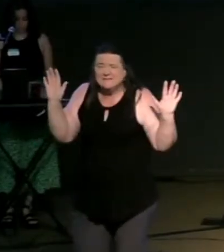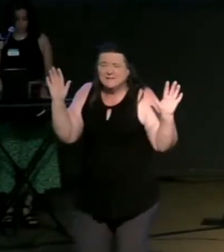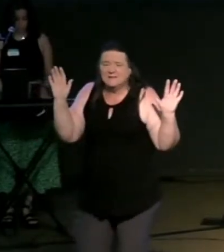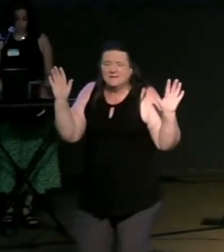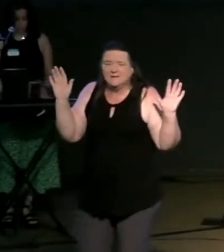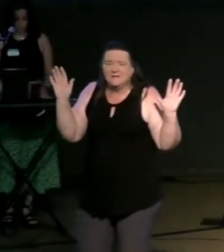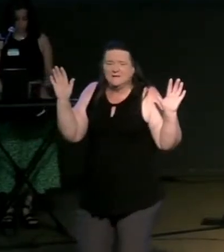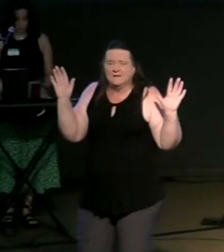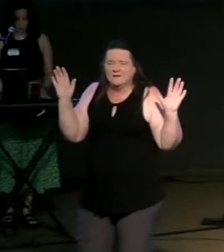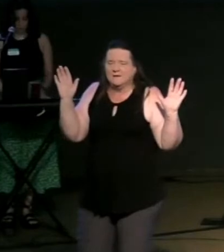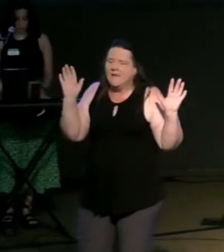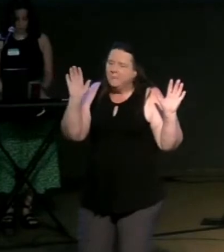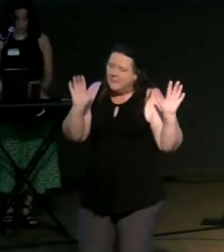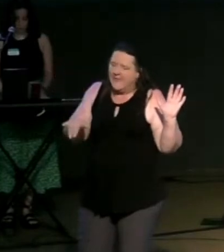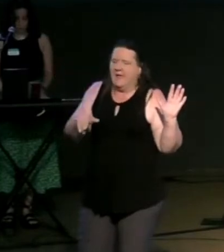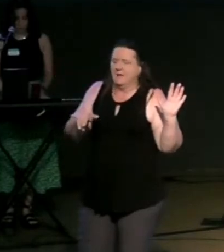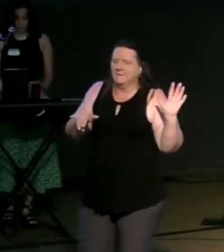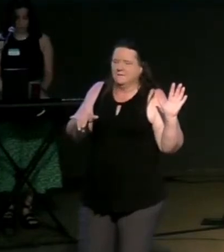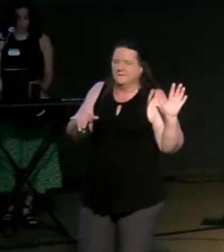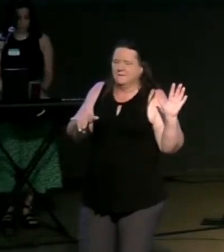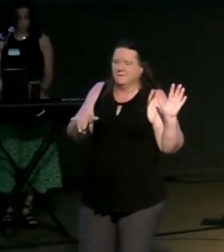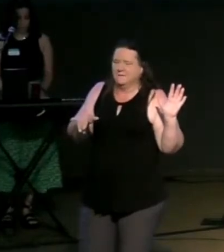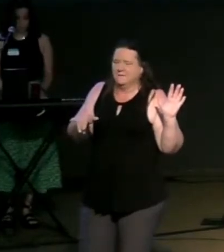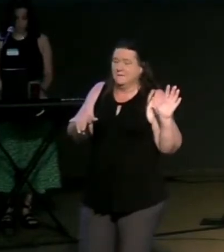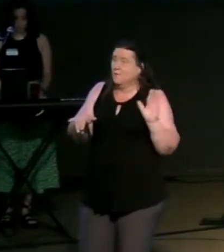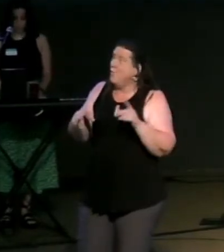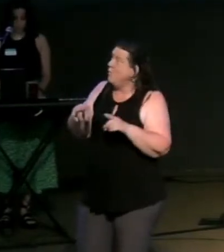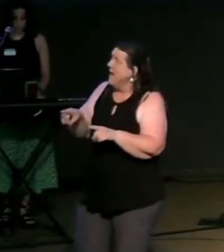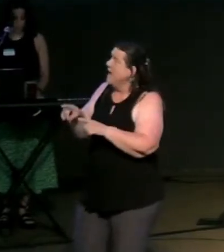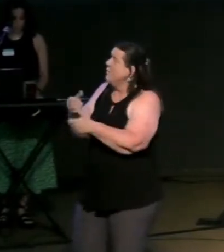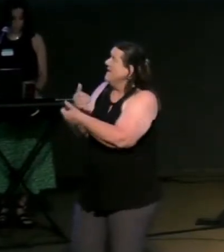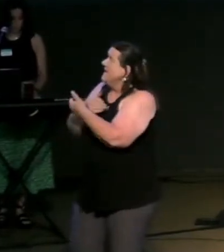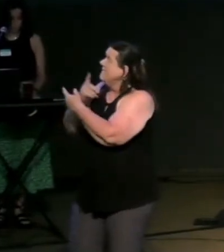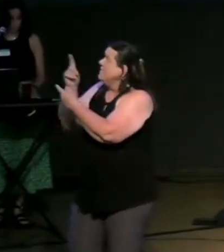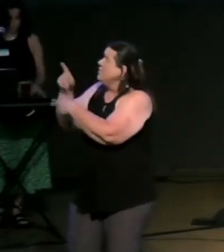we truly love others